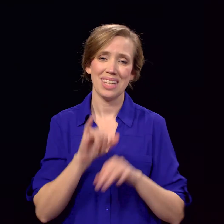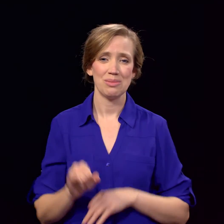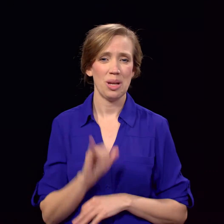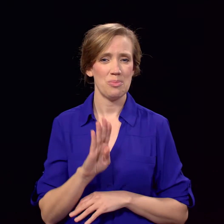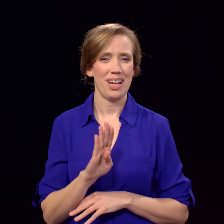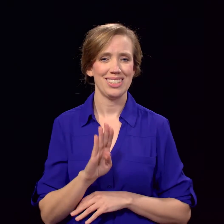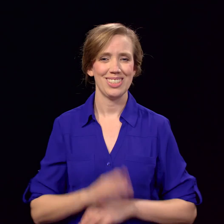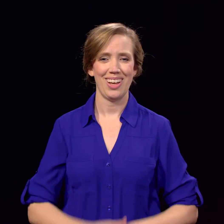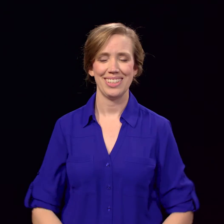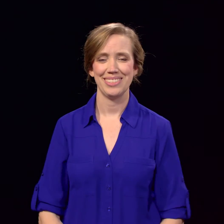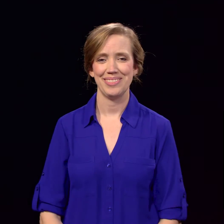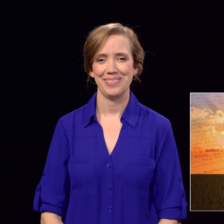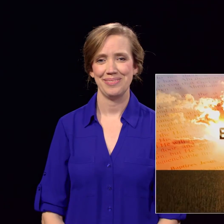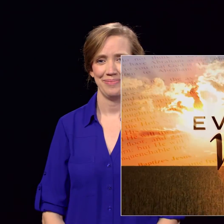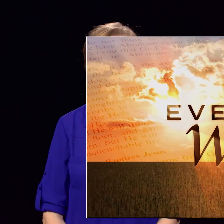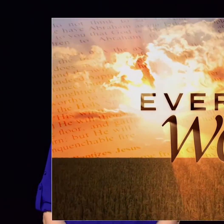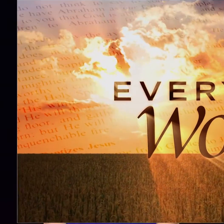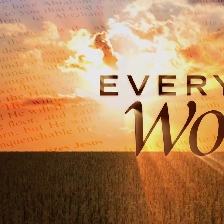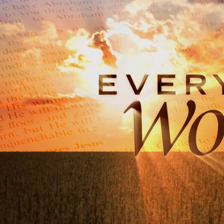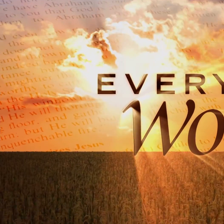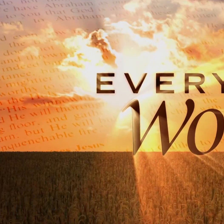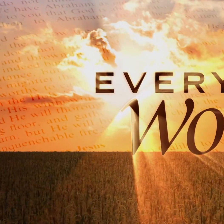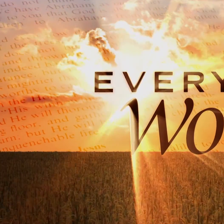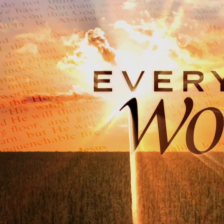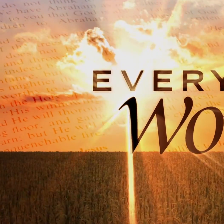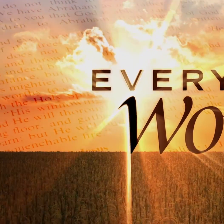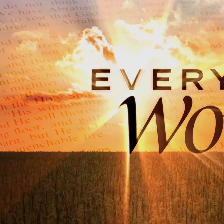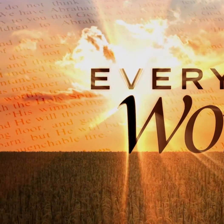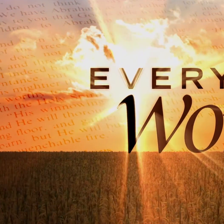John Bradshaw for It Is Written. Let's live today by every word.